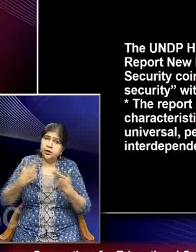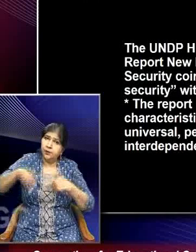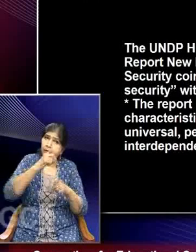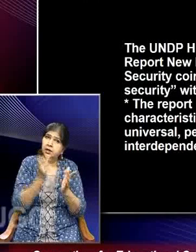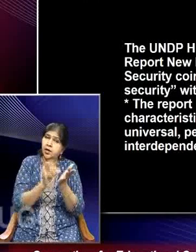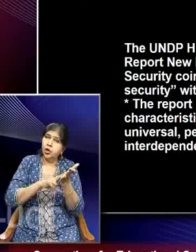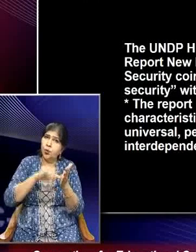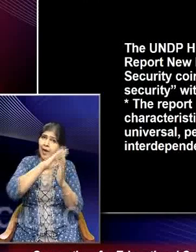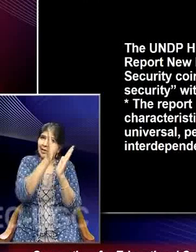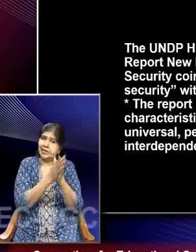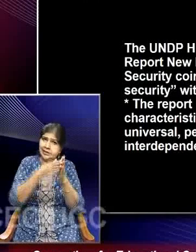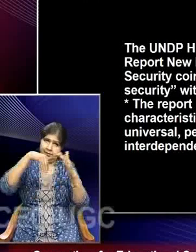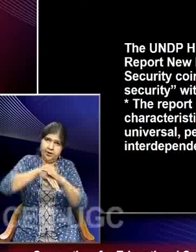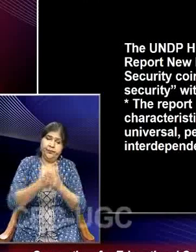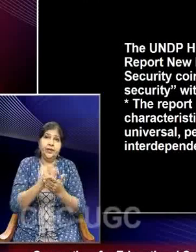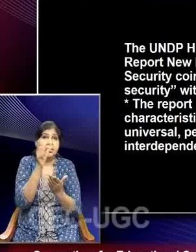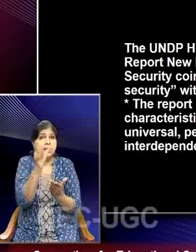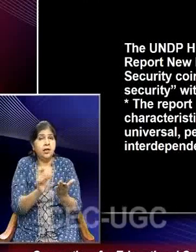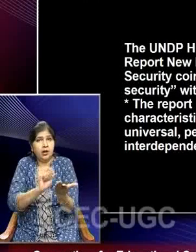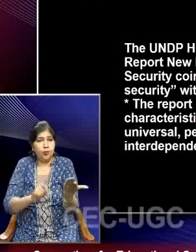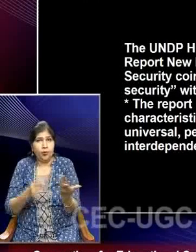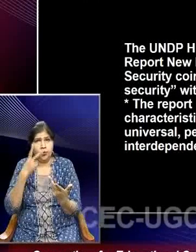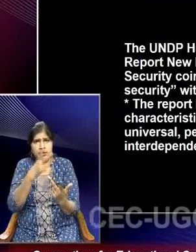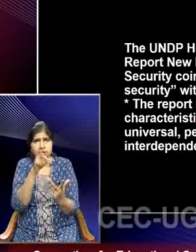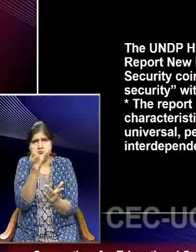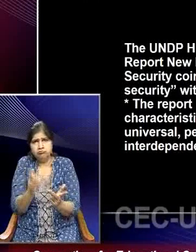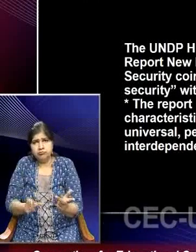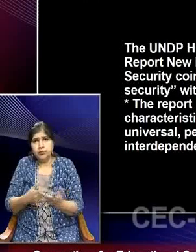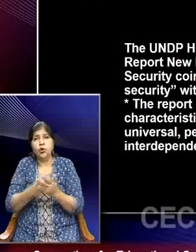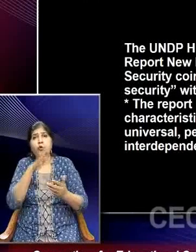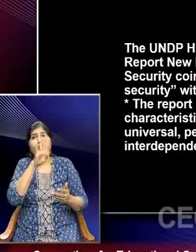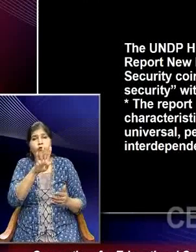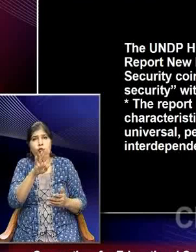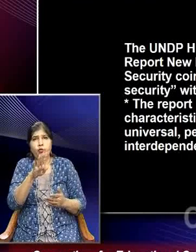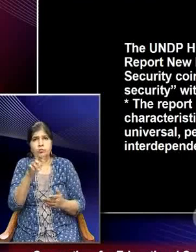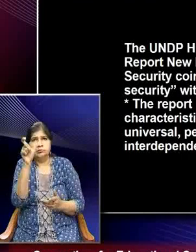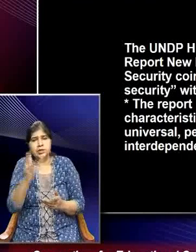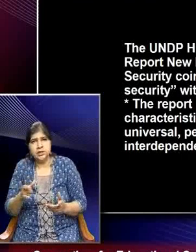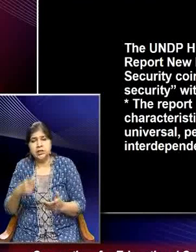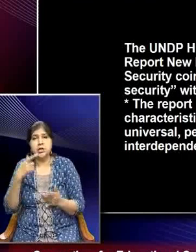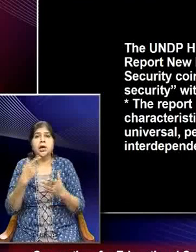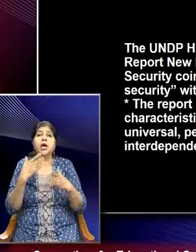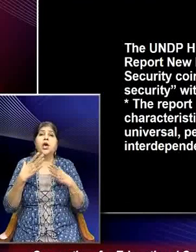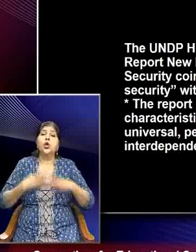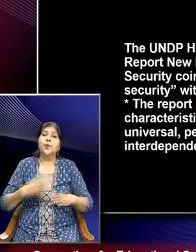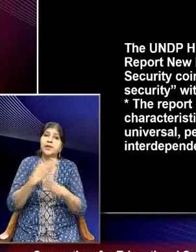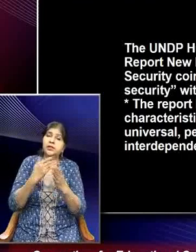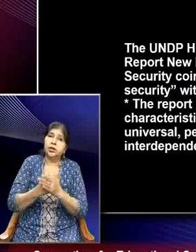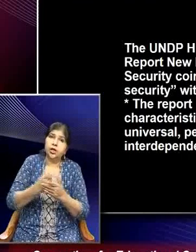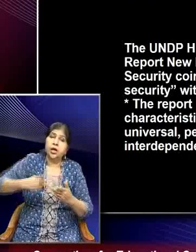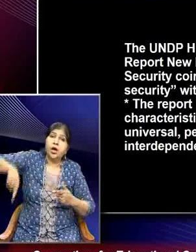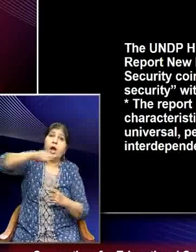system. This report highlighted four characteristics of human security, namely universal,